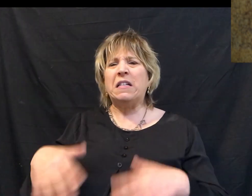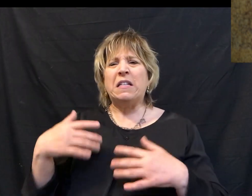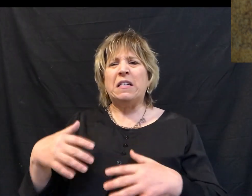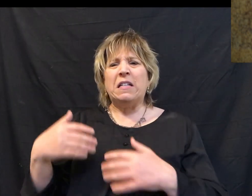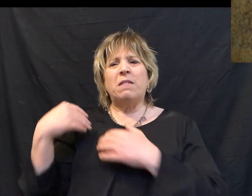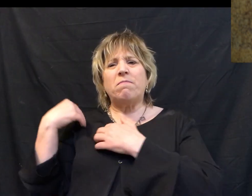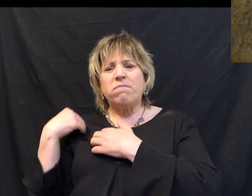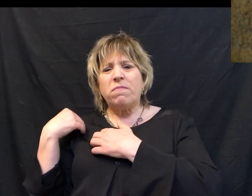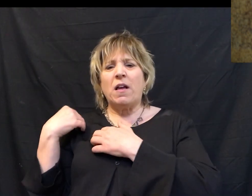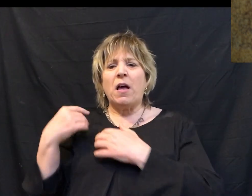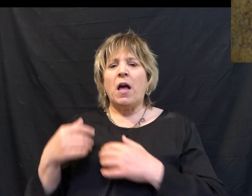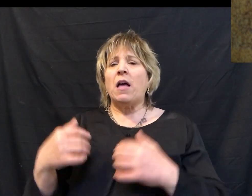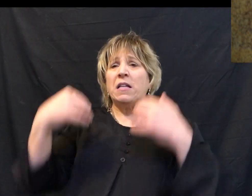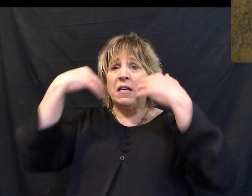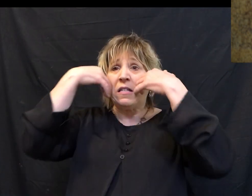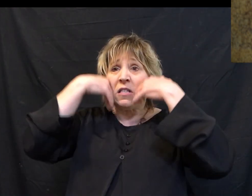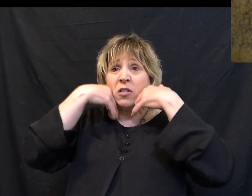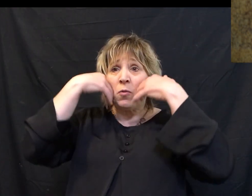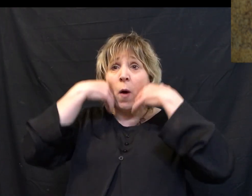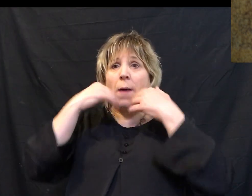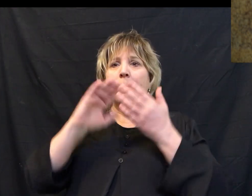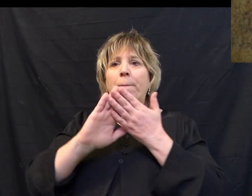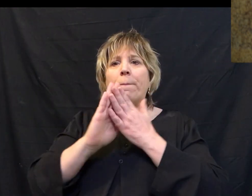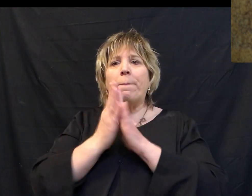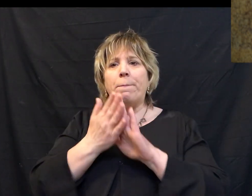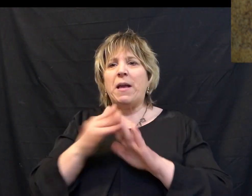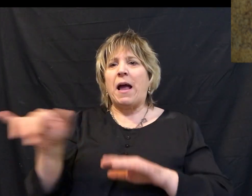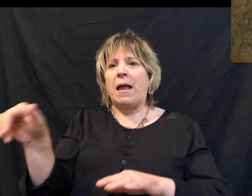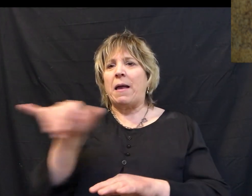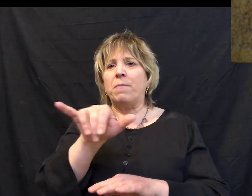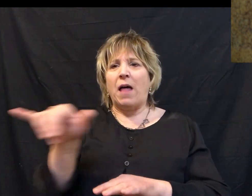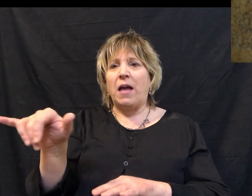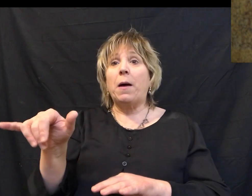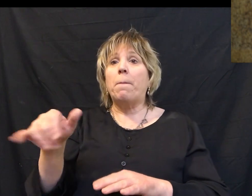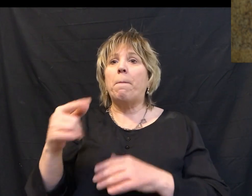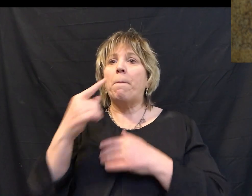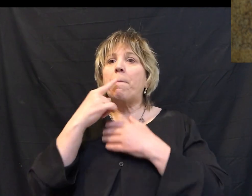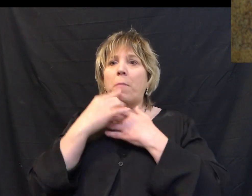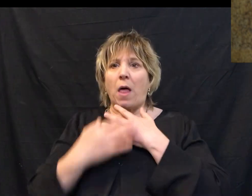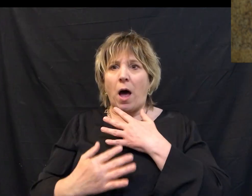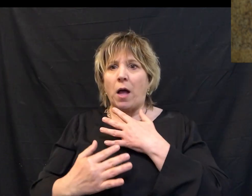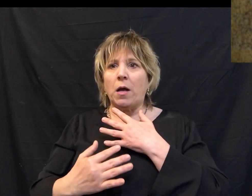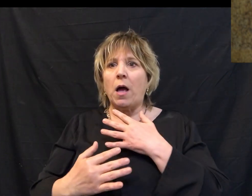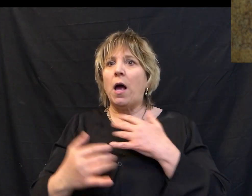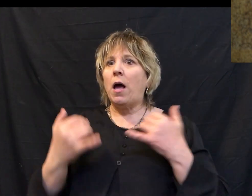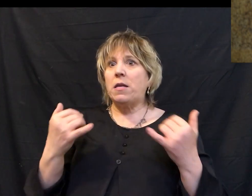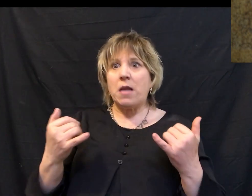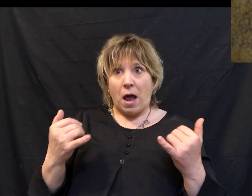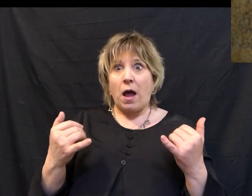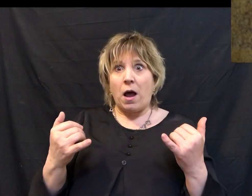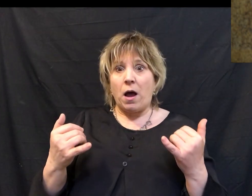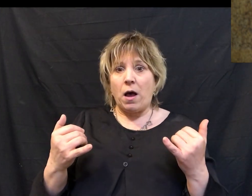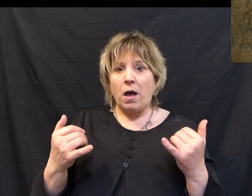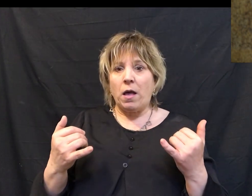and weighing so heavy on Christ's life that his sweat became as though it were drops of blood. And then now,